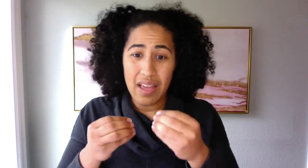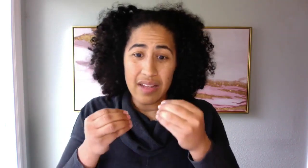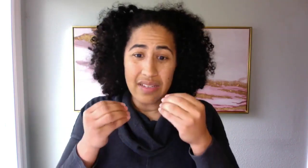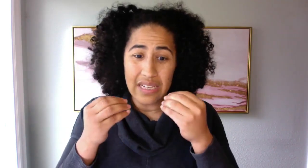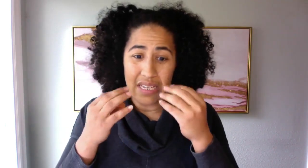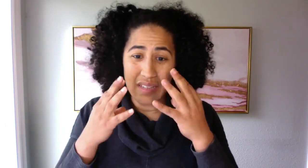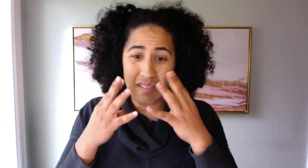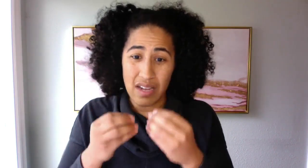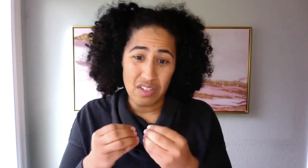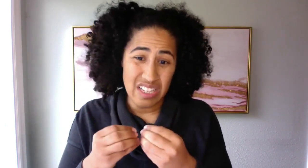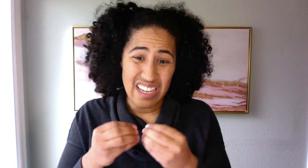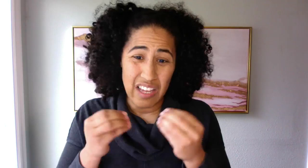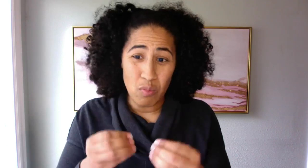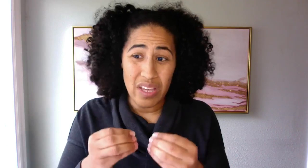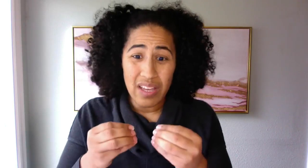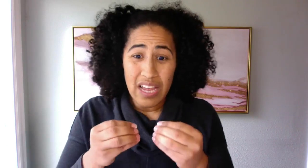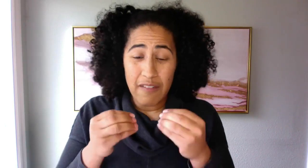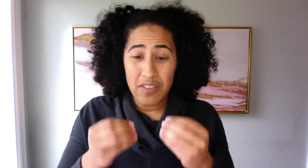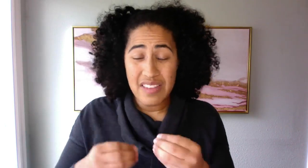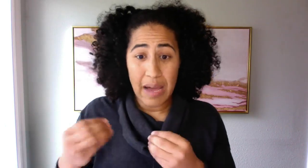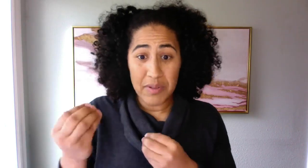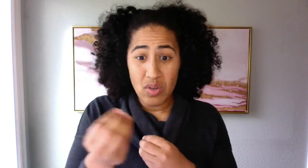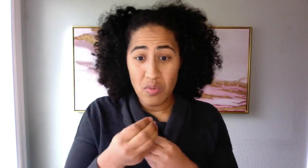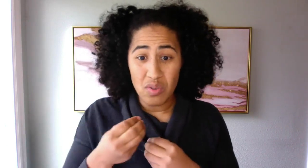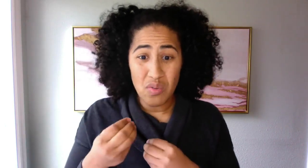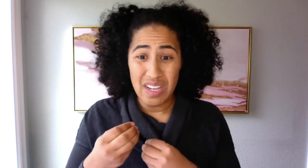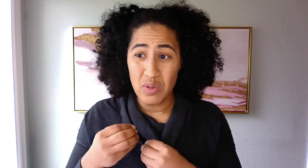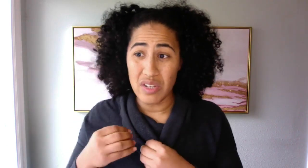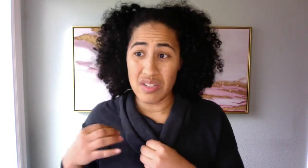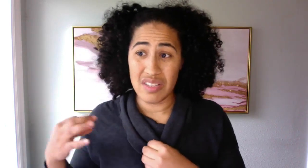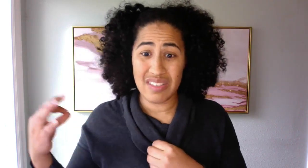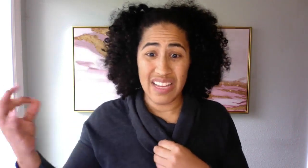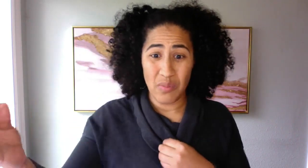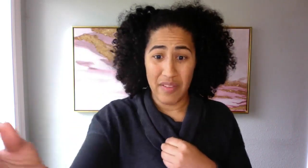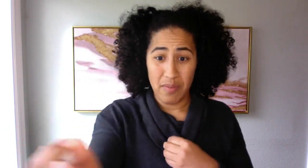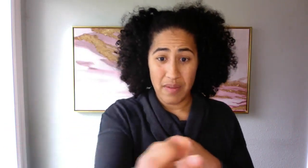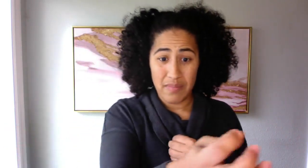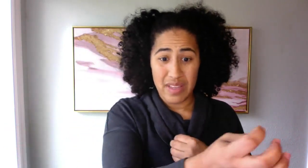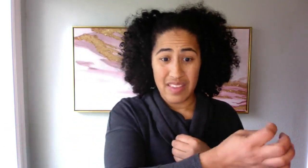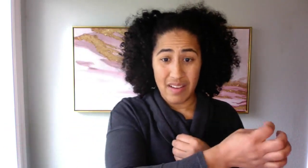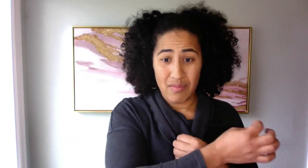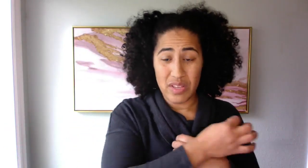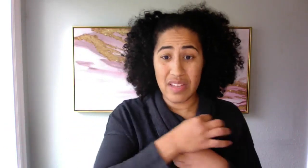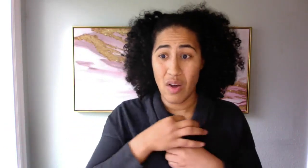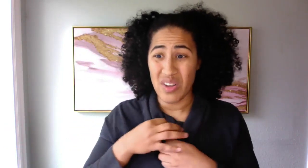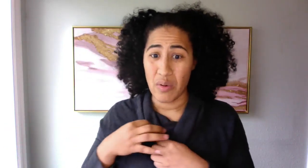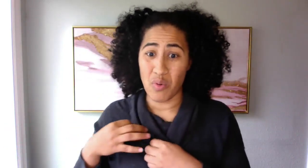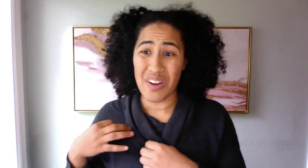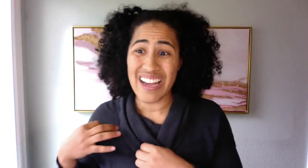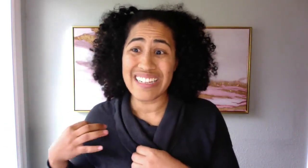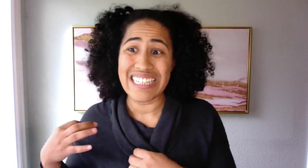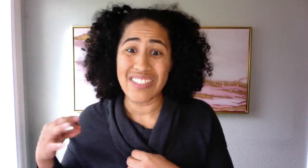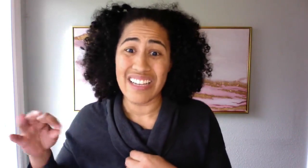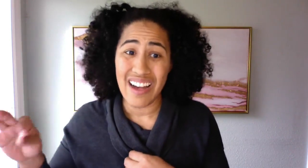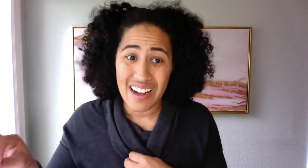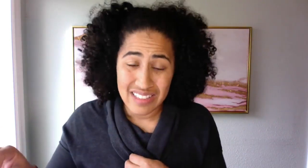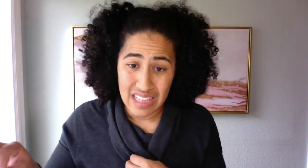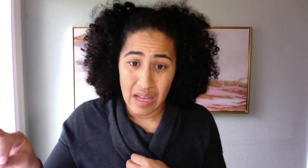it's not good. And if we, if this happens over and over again, we learn to stay away from them in there. We say, okay, well, we're not going to even talk to them